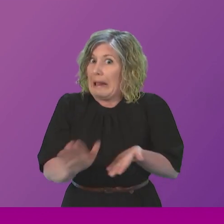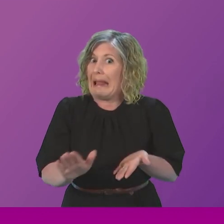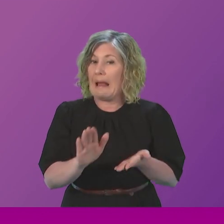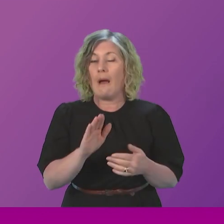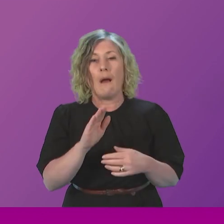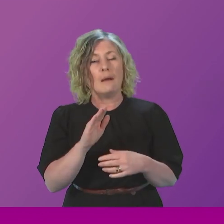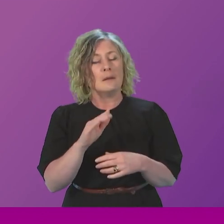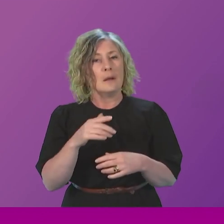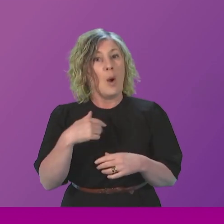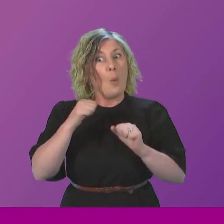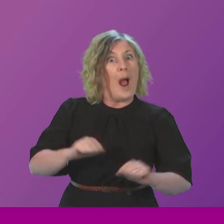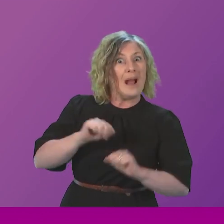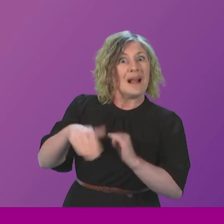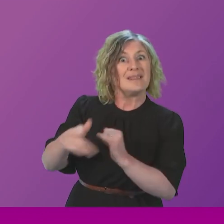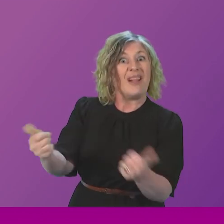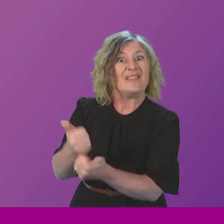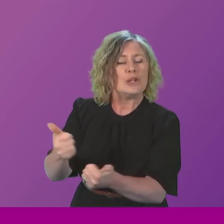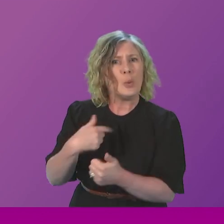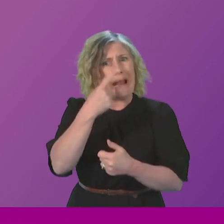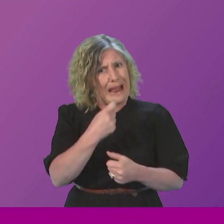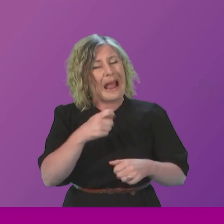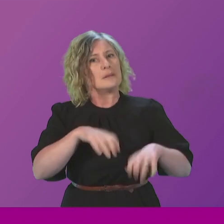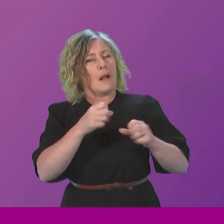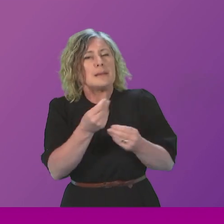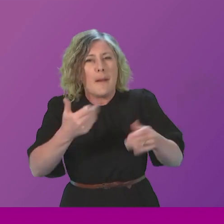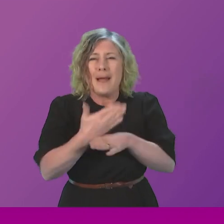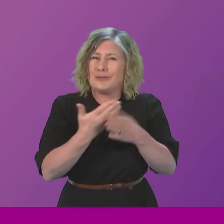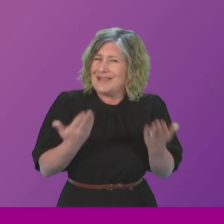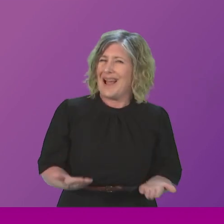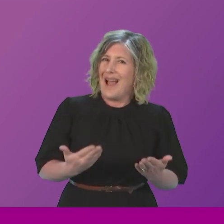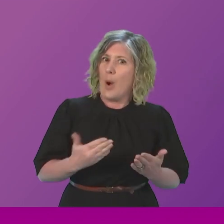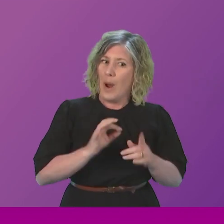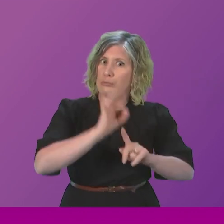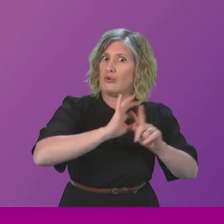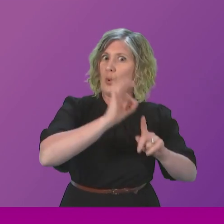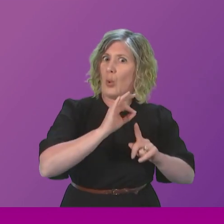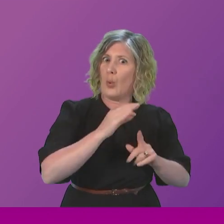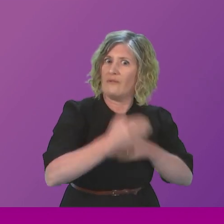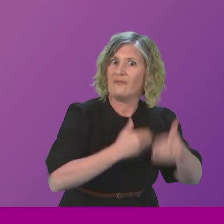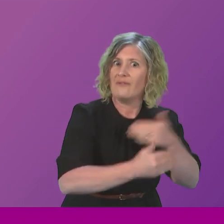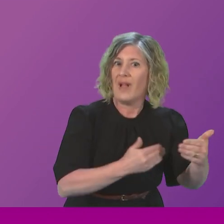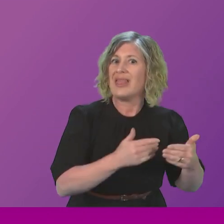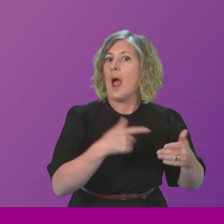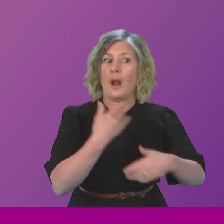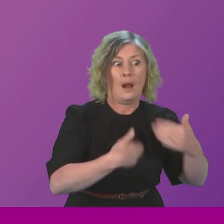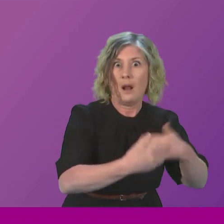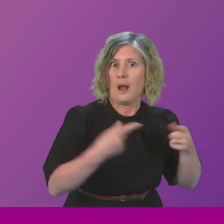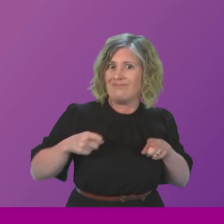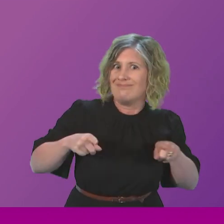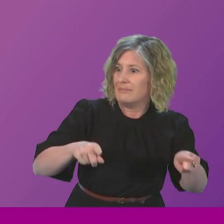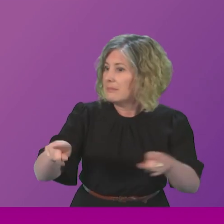inquiry to finish, where we can take remedial action, where we can take action to improve the situation. And, across a number of areas that